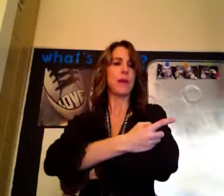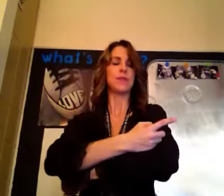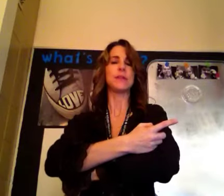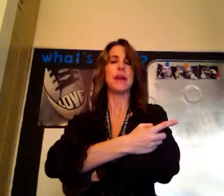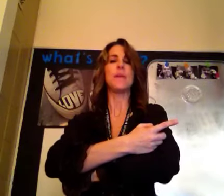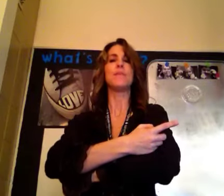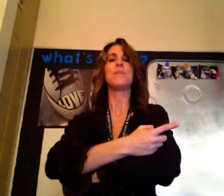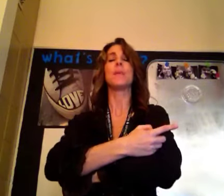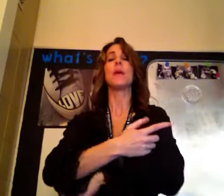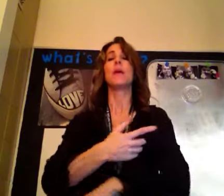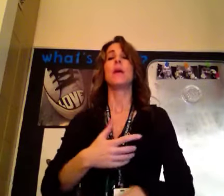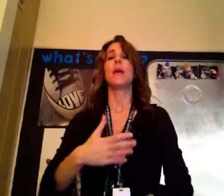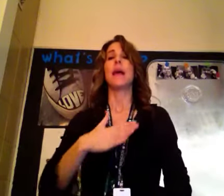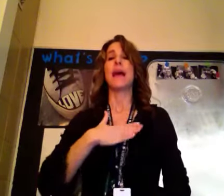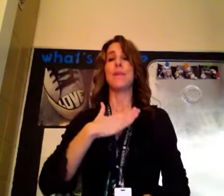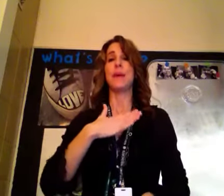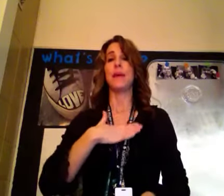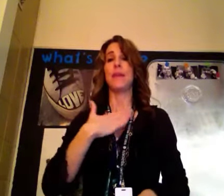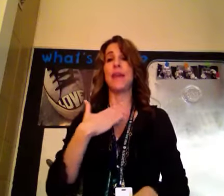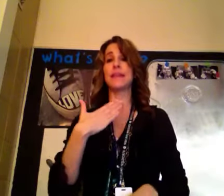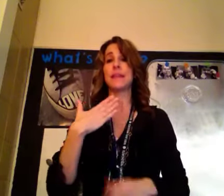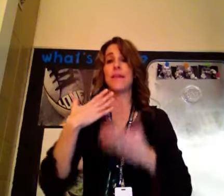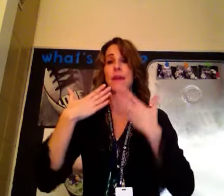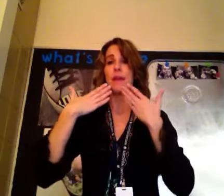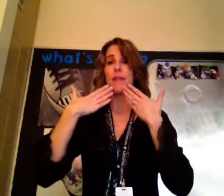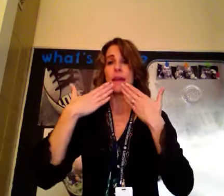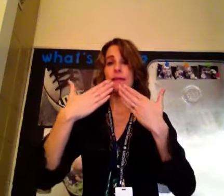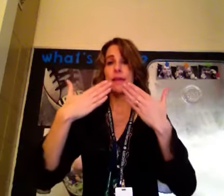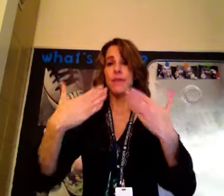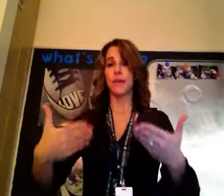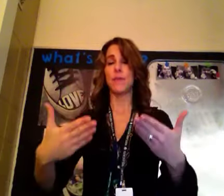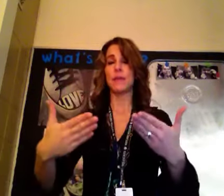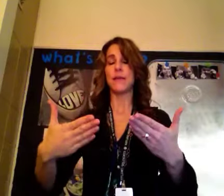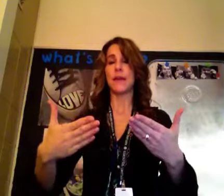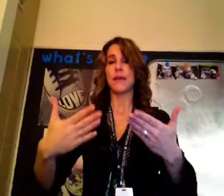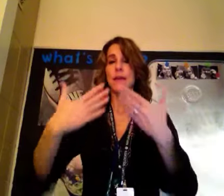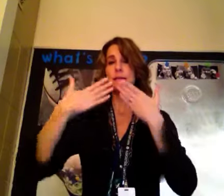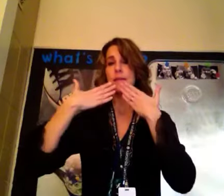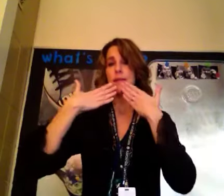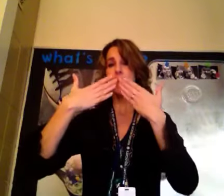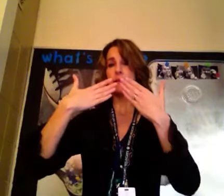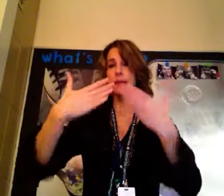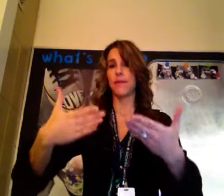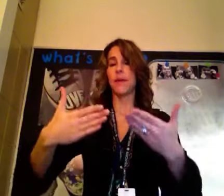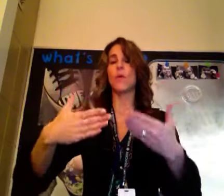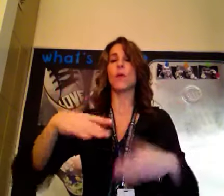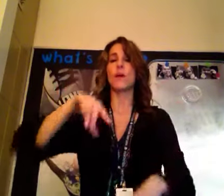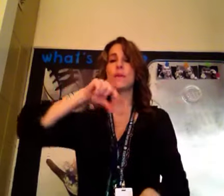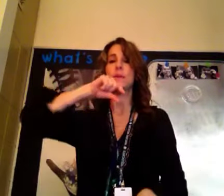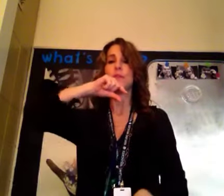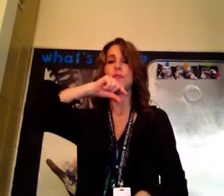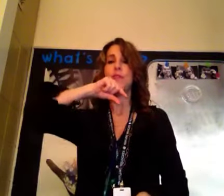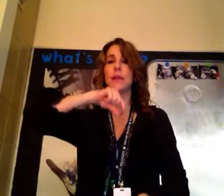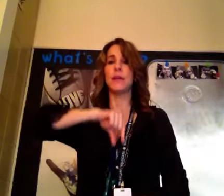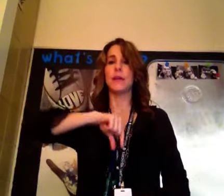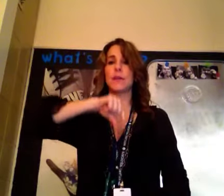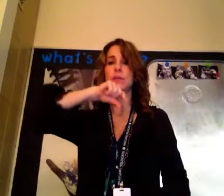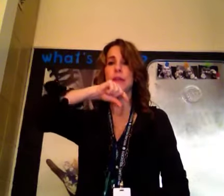Patrick's Day. Happy Thanksgiving. Thanksgiving can be done like this, Thanksgiving, or it can be done with a G, like a turkey,